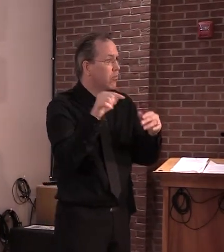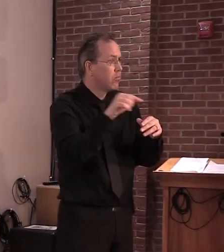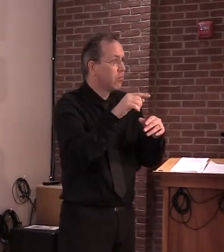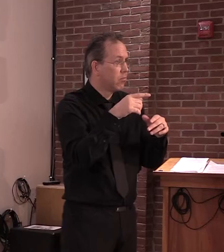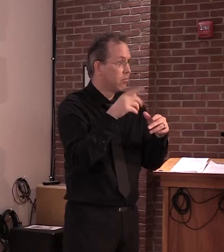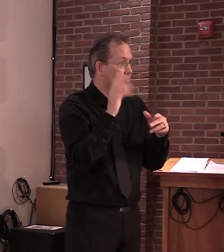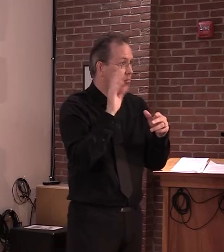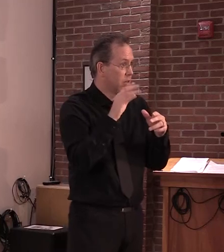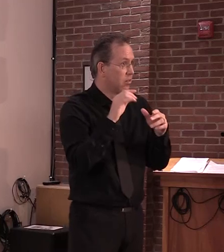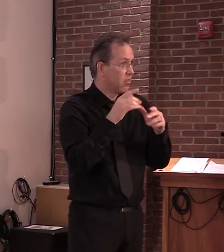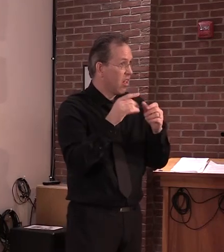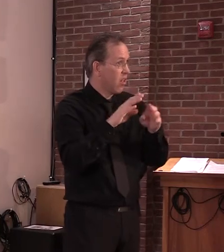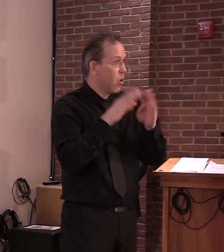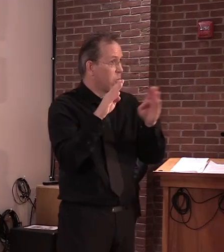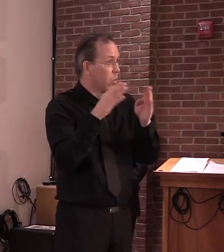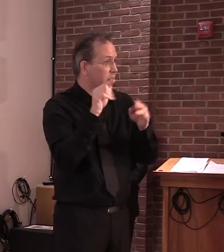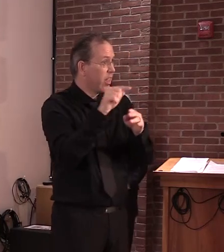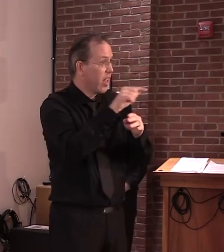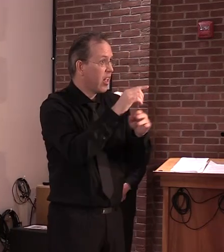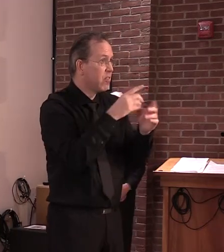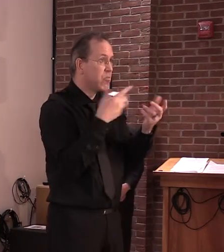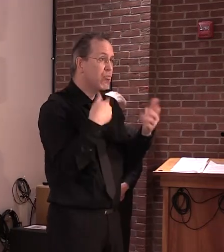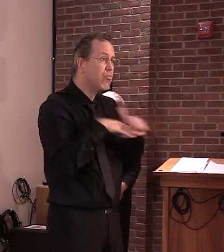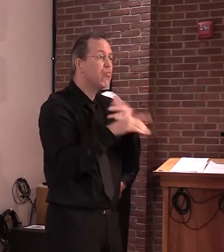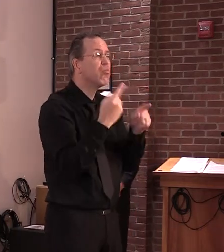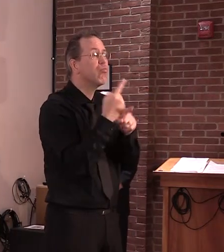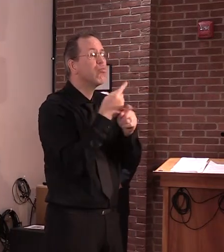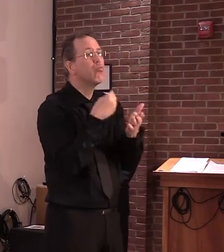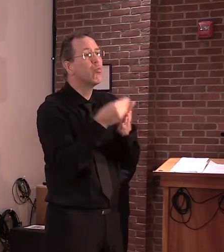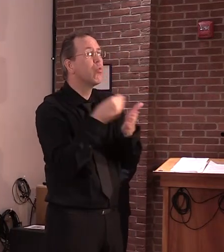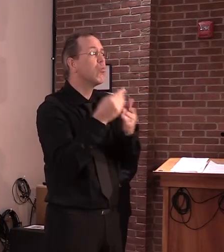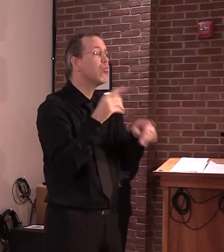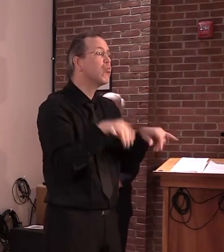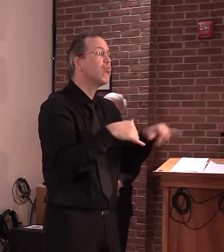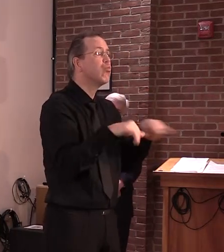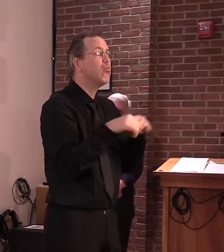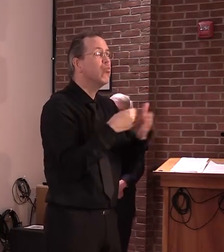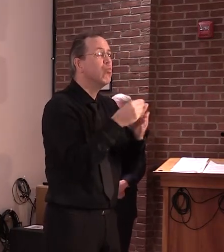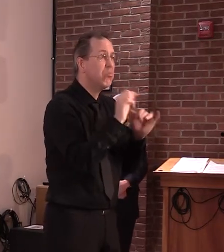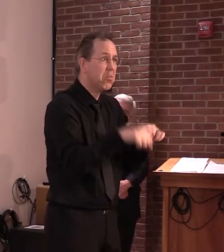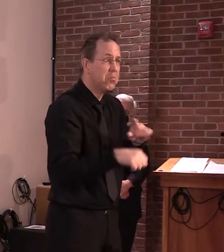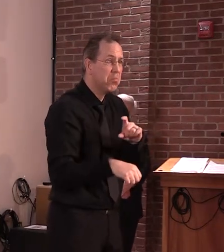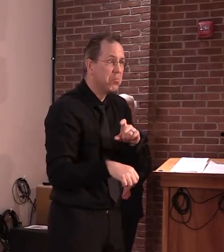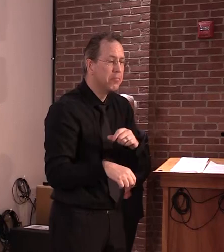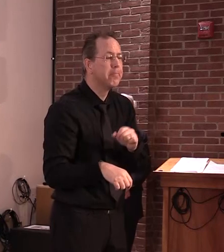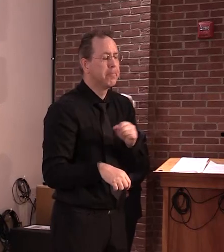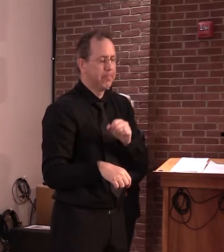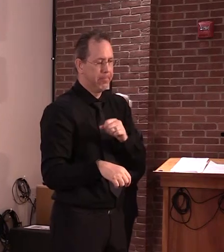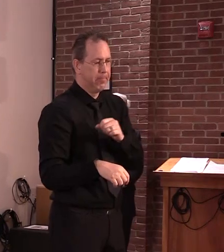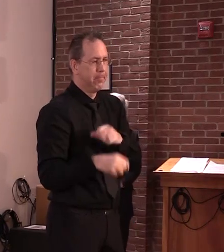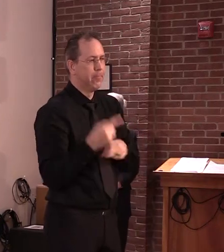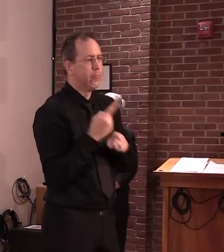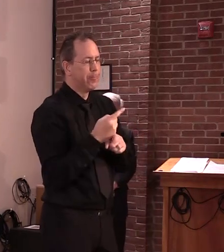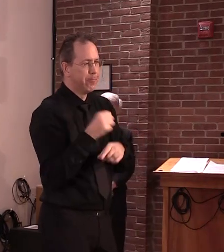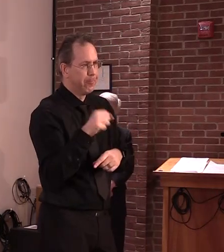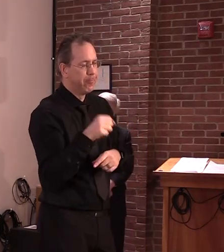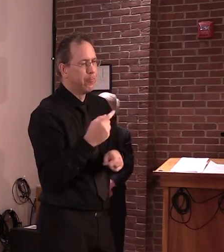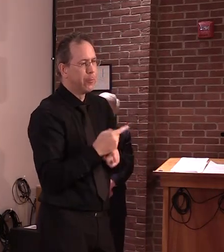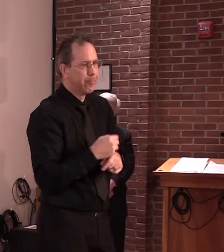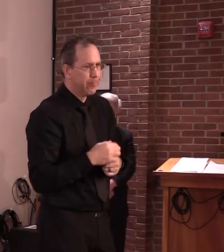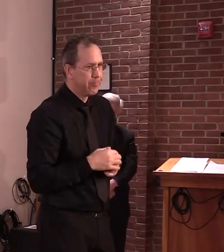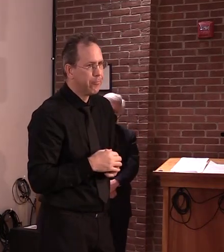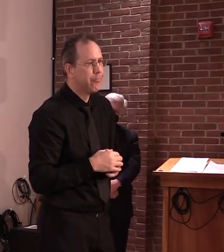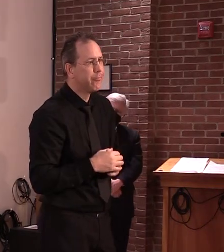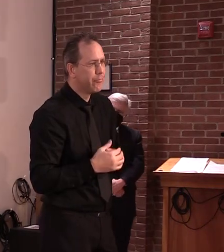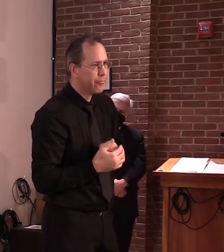uh, I want people to be prepared for next week. Uh, but if something changes during the week, uh, it won't be put in the order. This is not an order we're signing today.